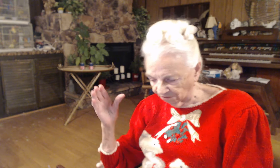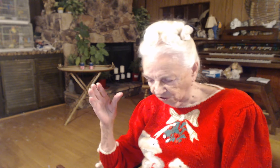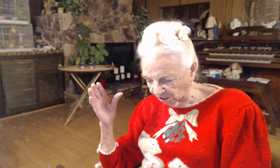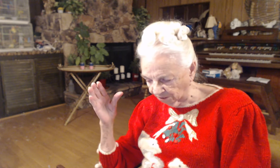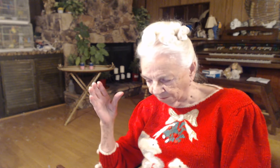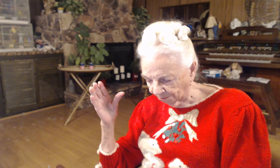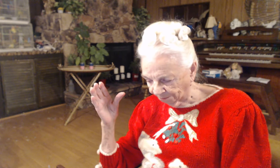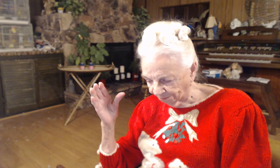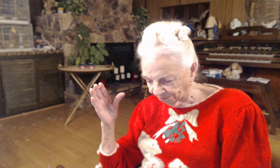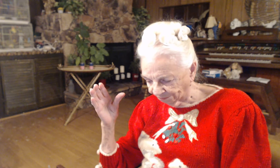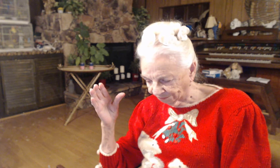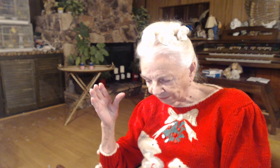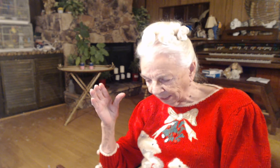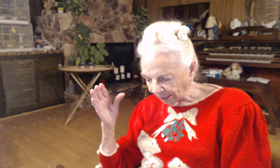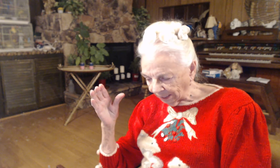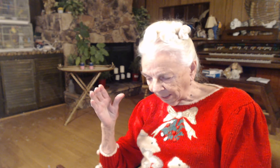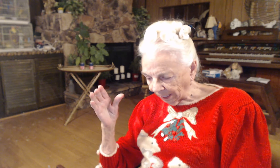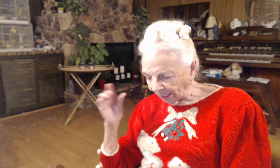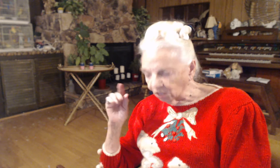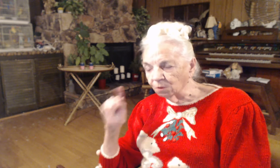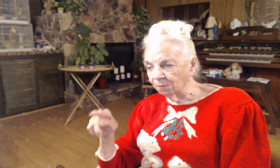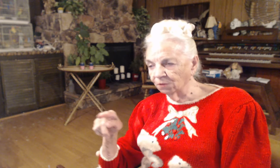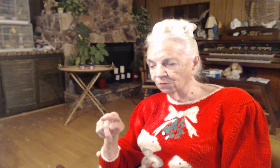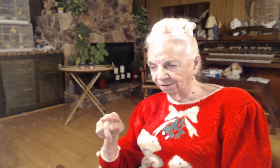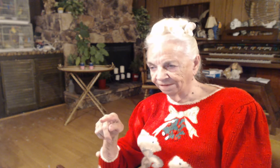John. And he rebuked the fever.